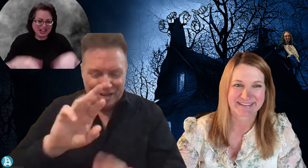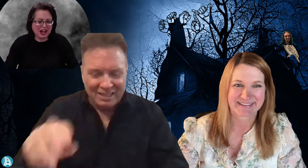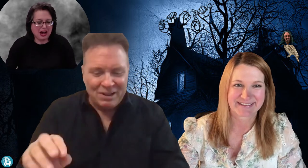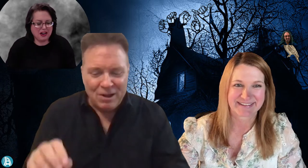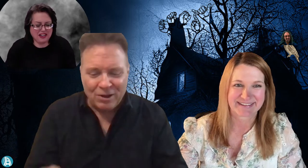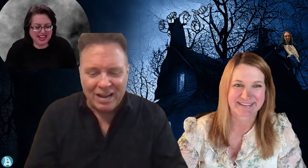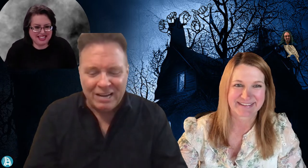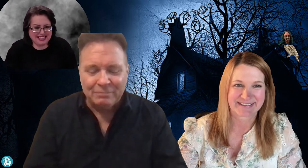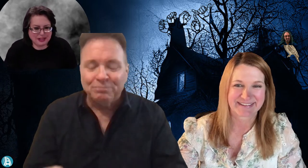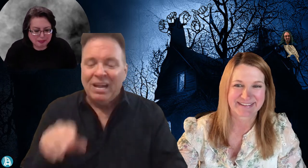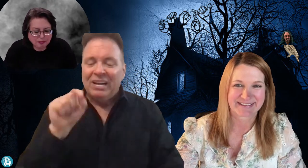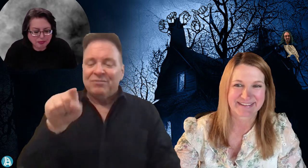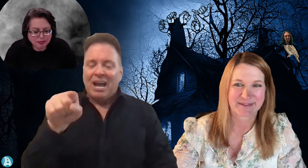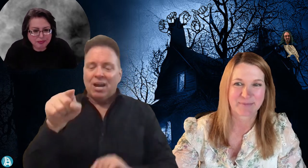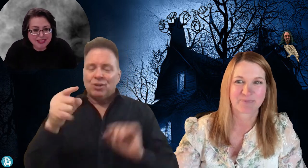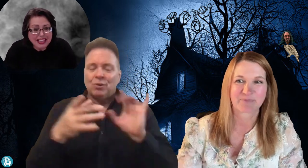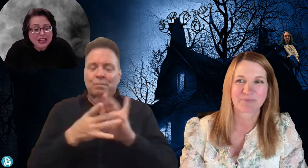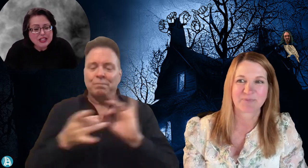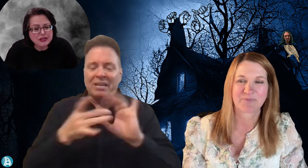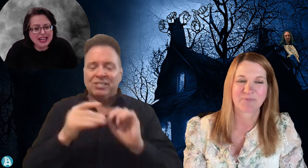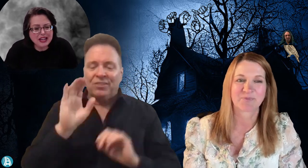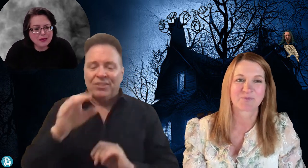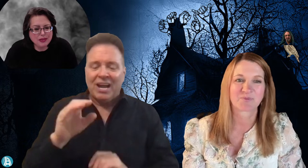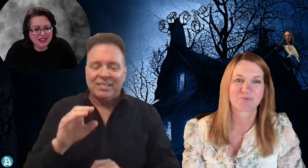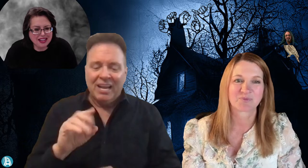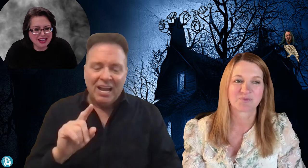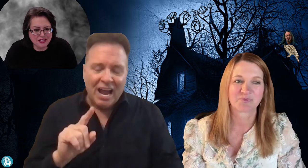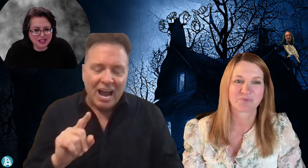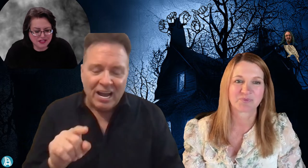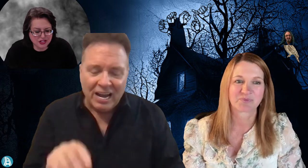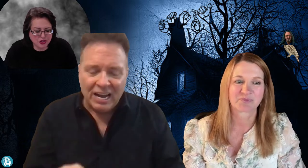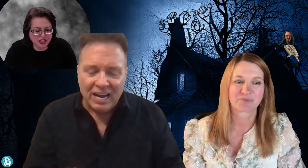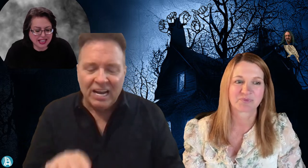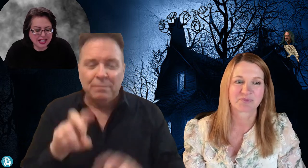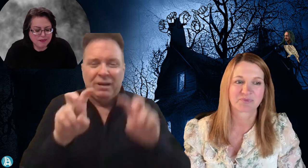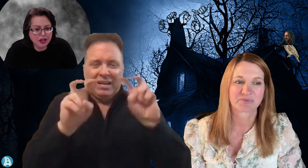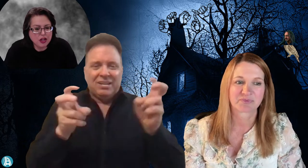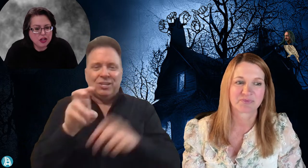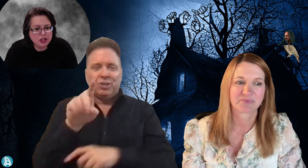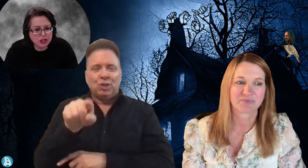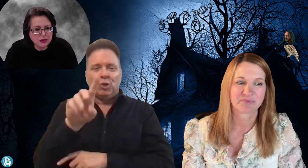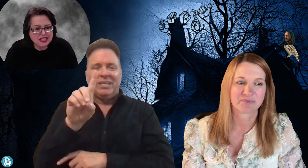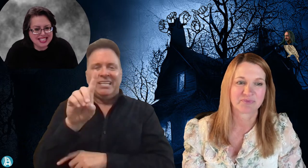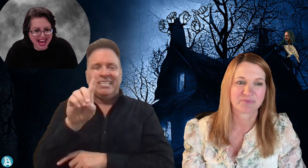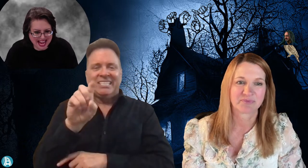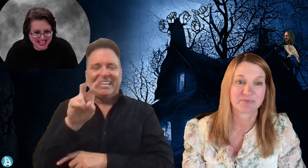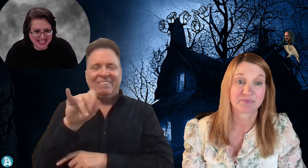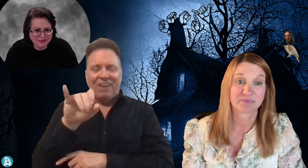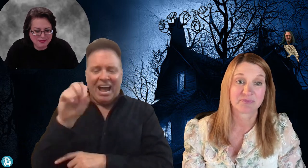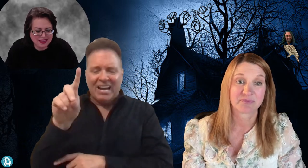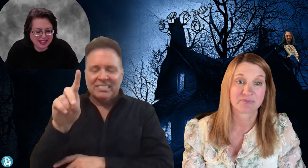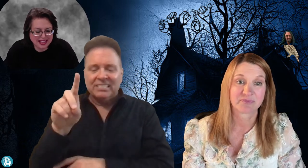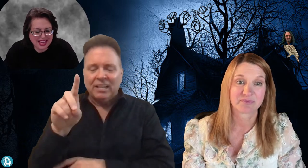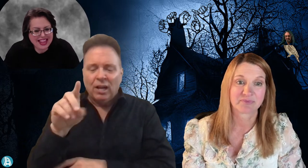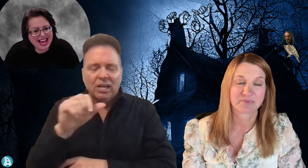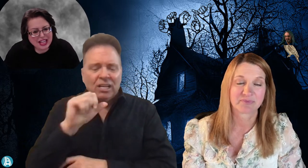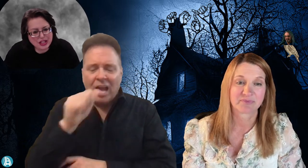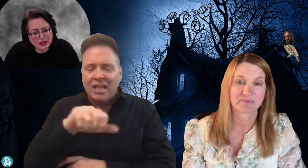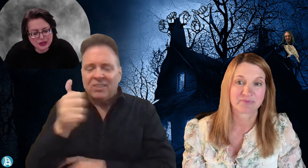All right. So now with Not Another Death Story, you say that you